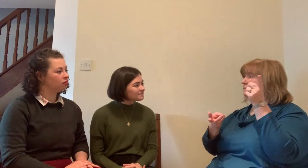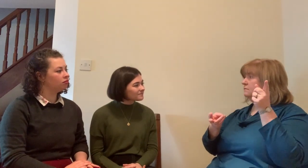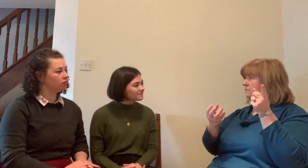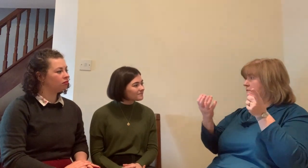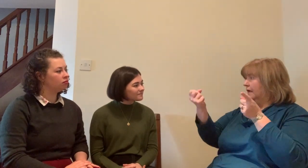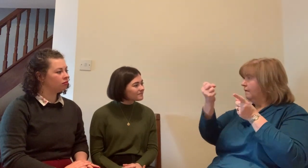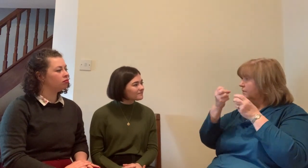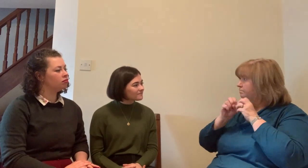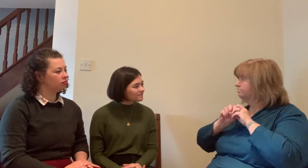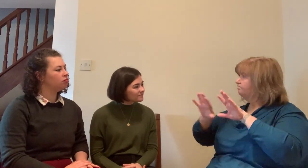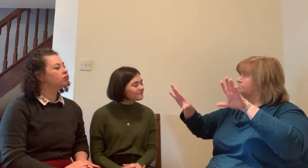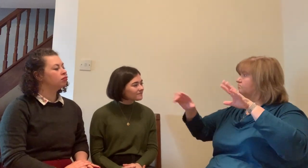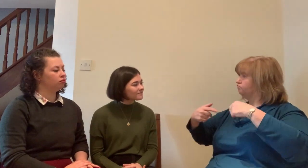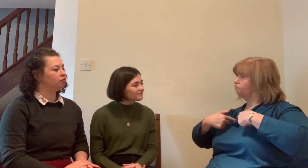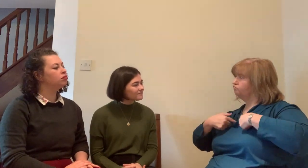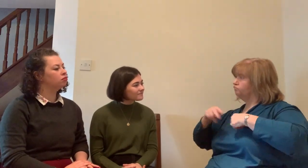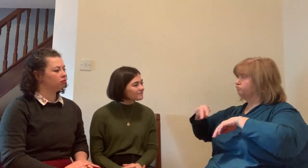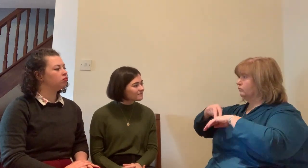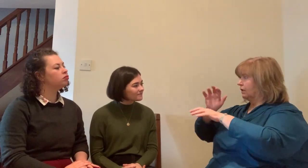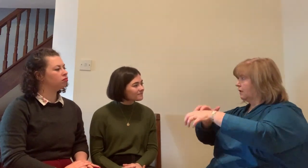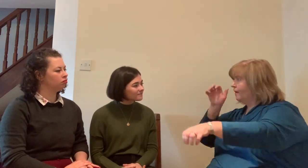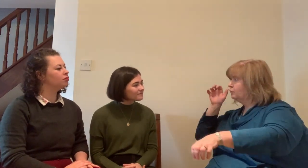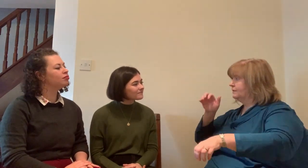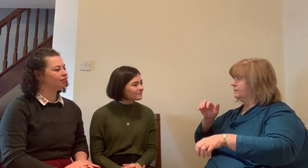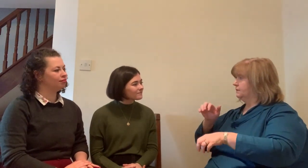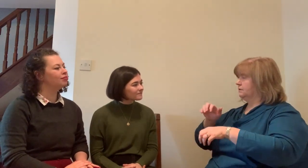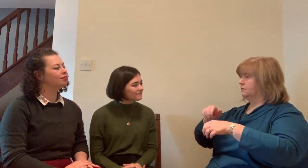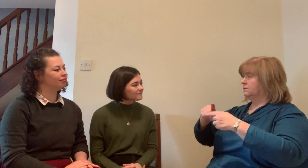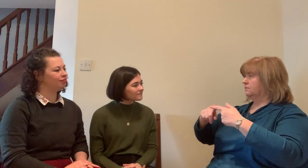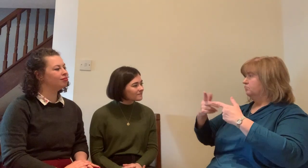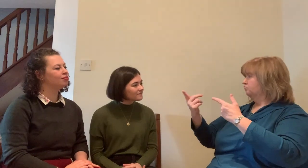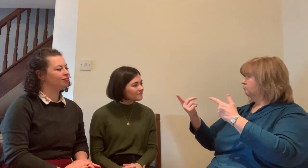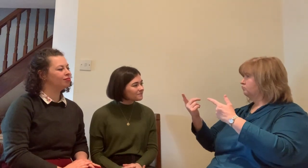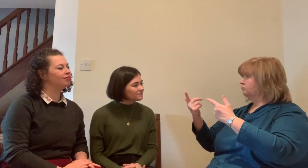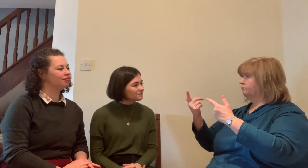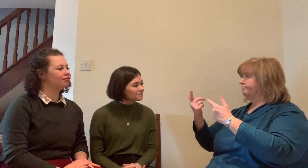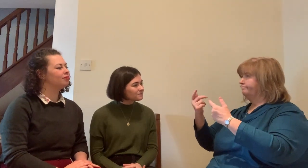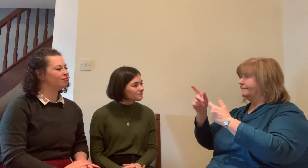thank you thank